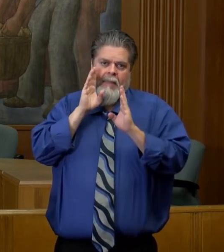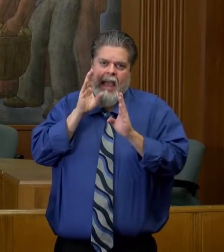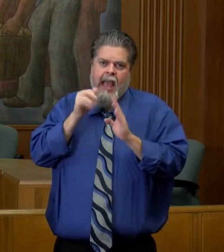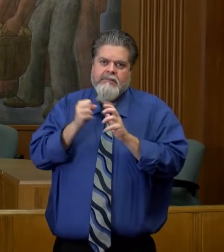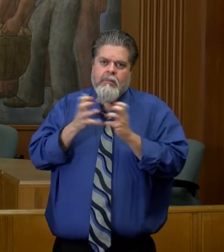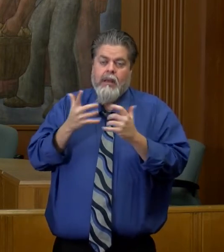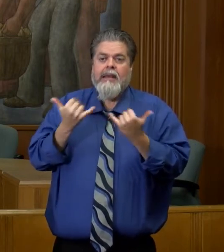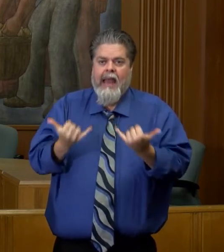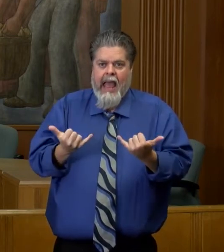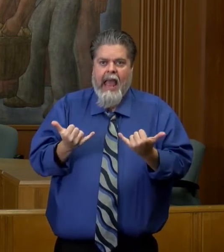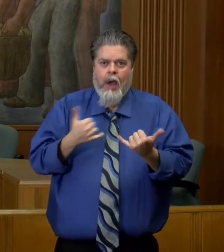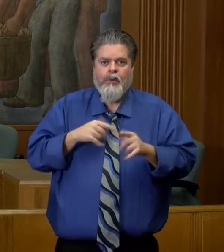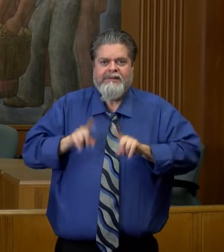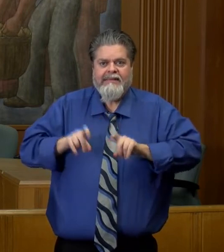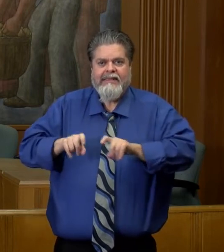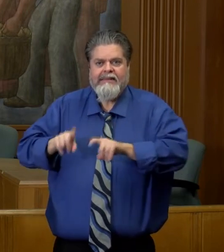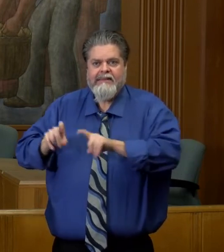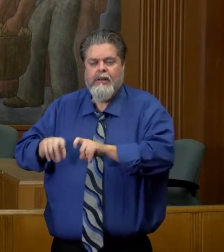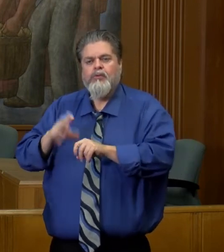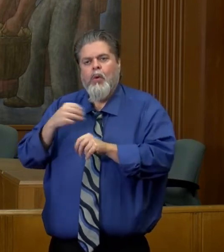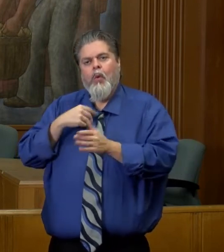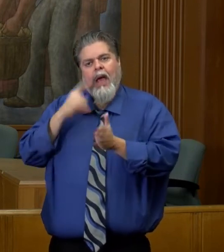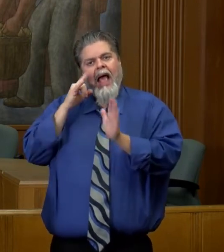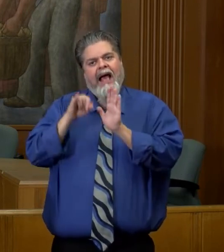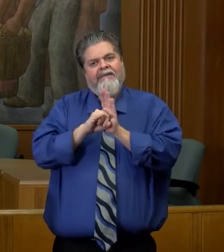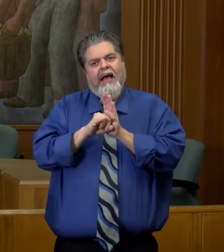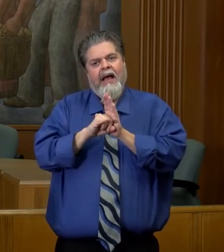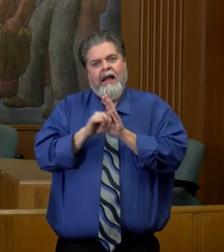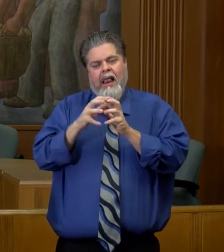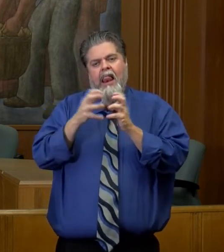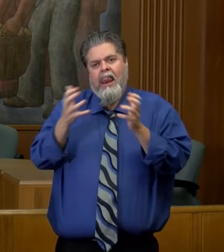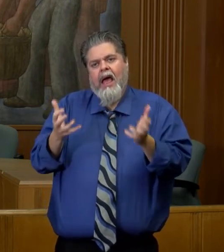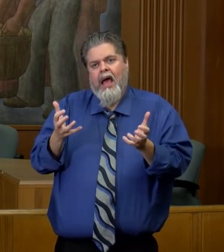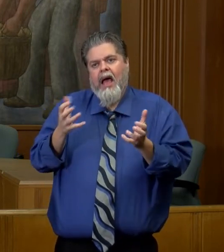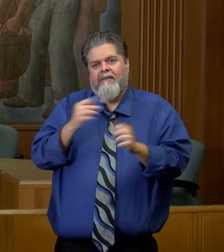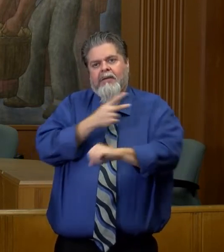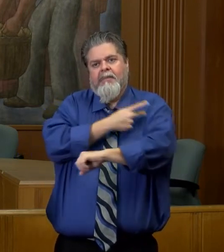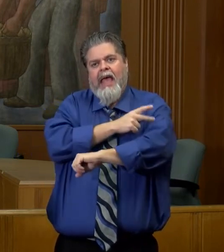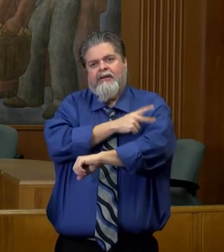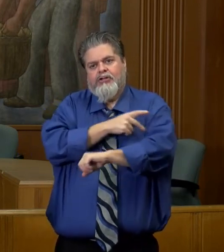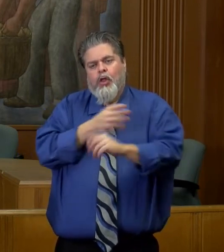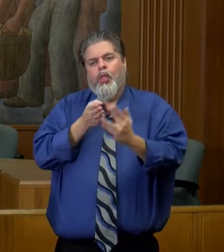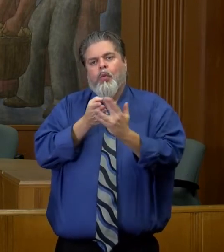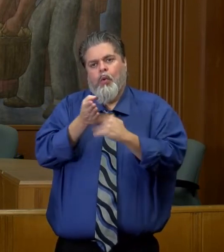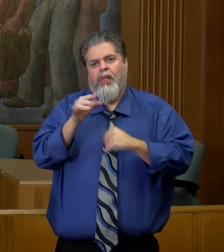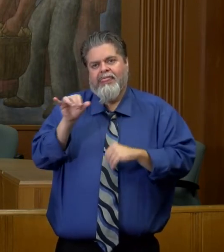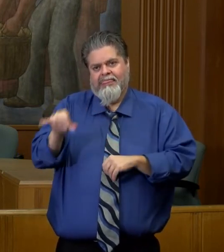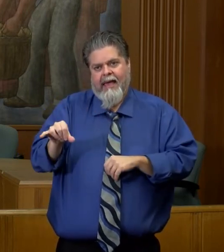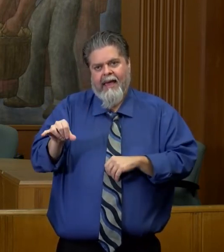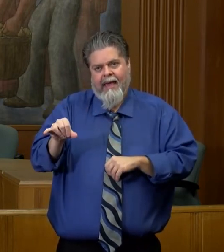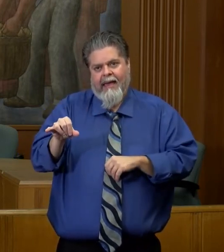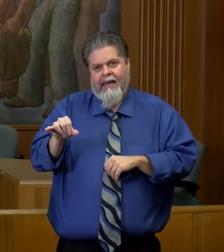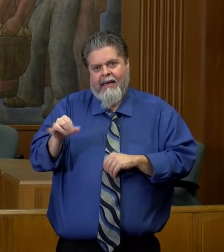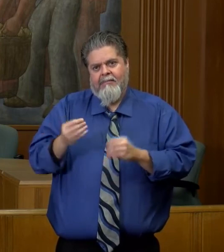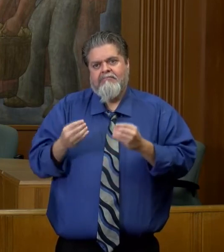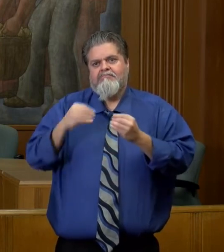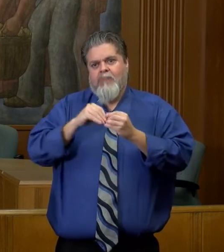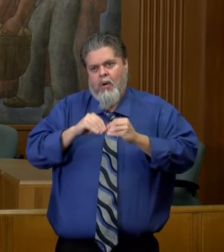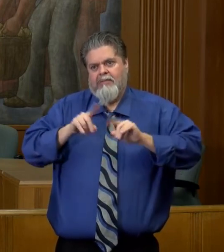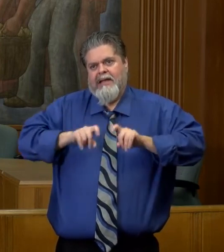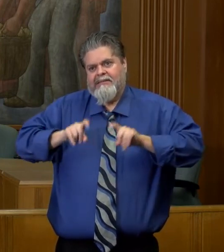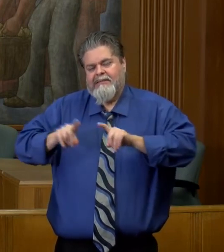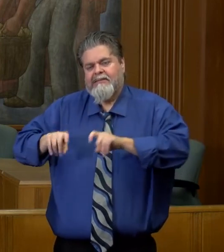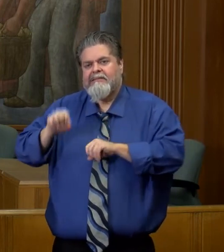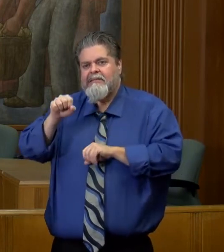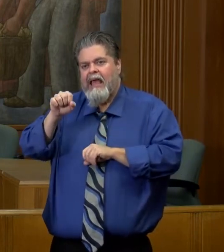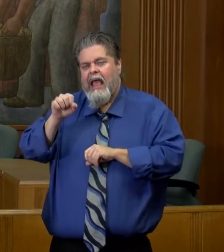to now are being tested and so I think we're identifying a lot of positive patients through that enhanced ability to test